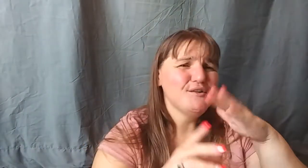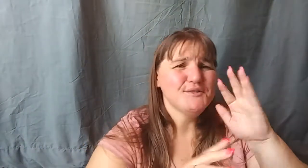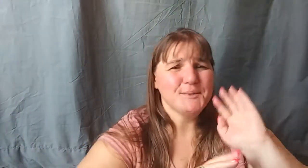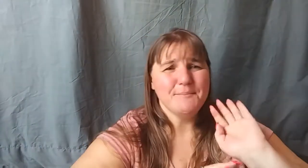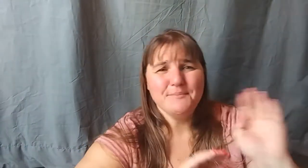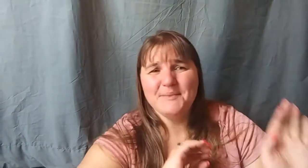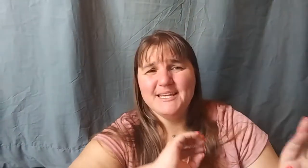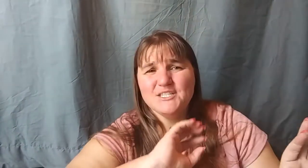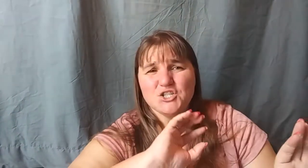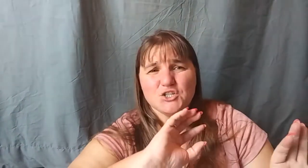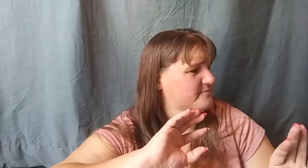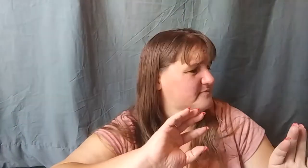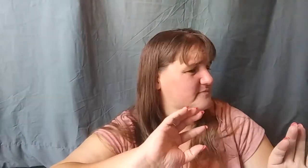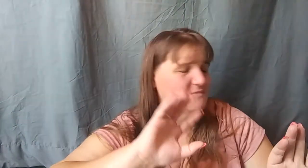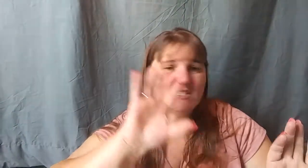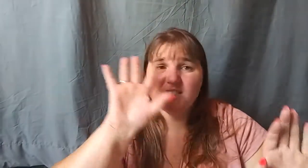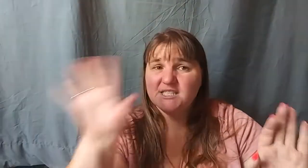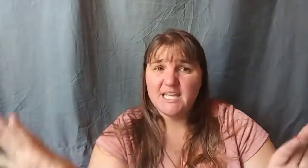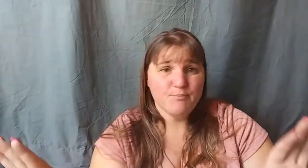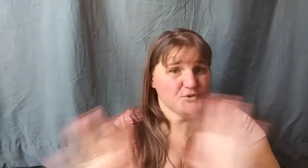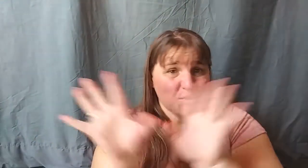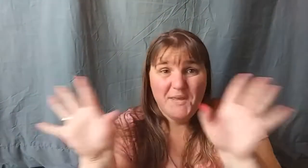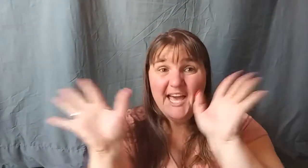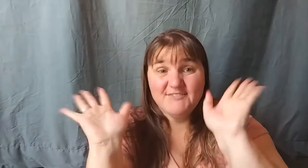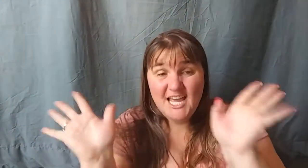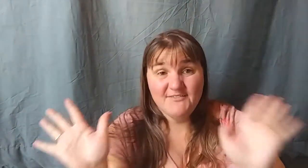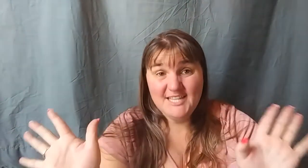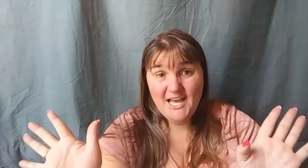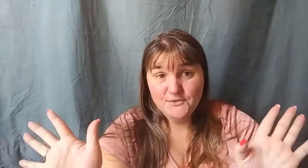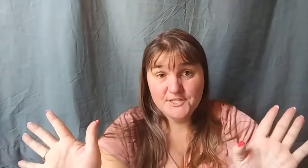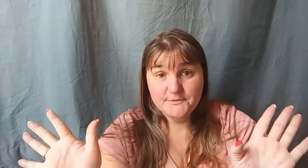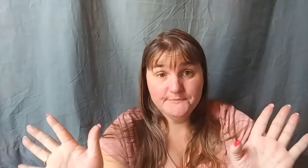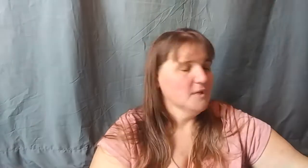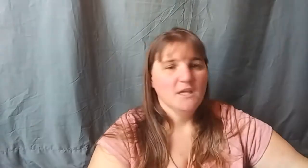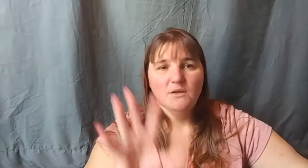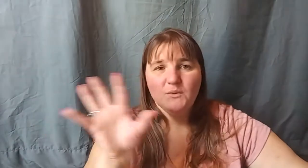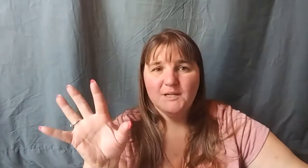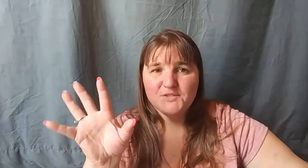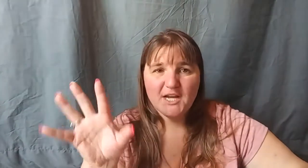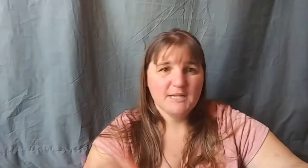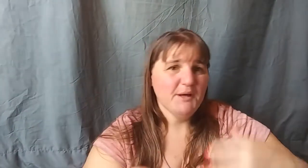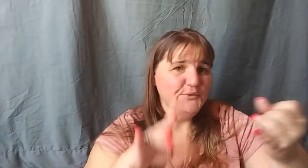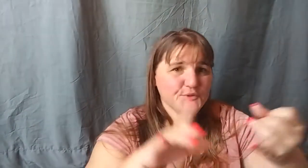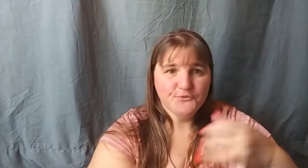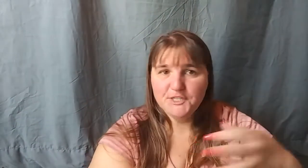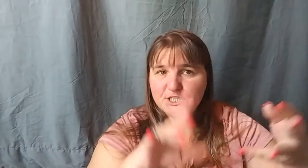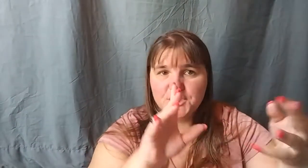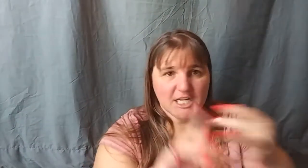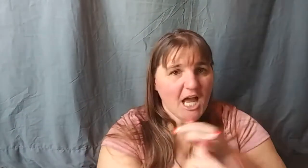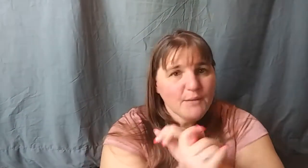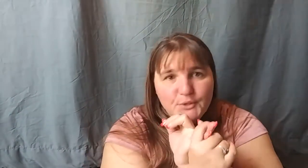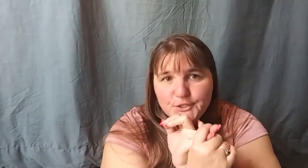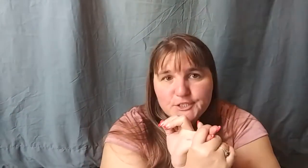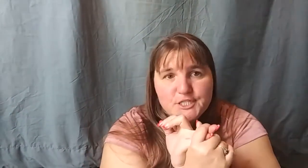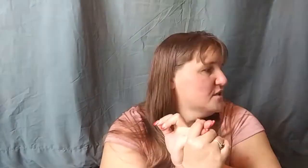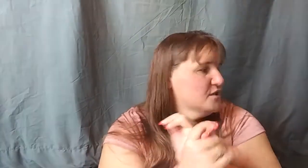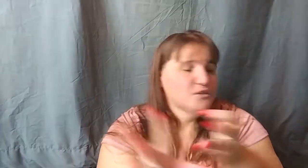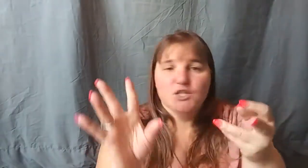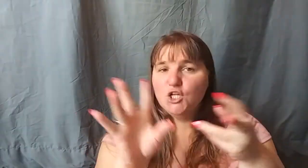major staples that we have to have in the house. When I'm talking about the fridge, the cupboards, the drawers,